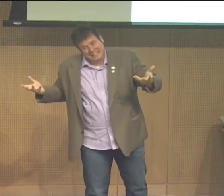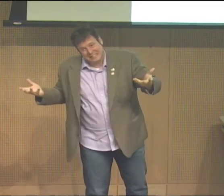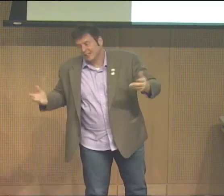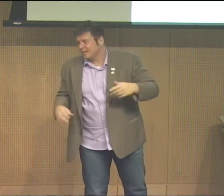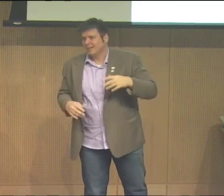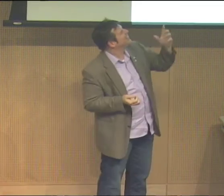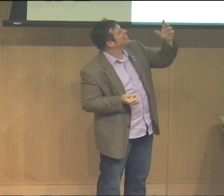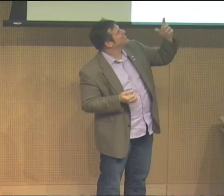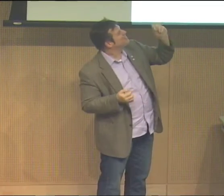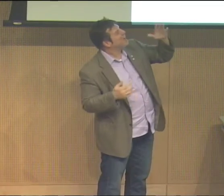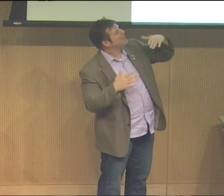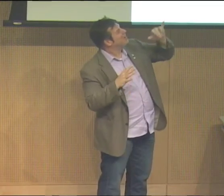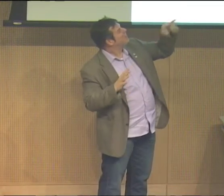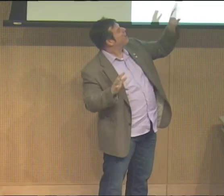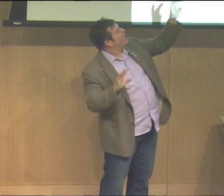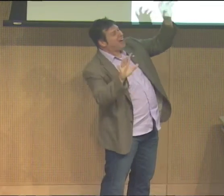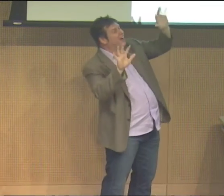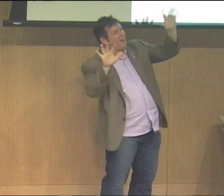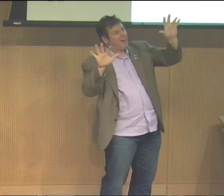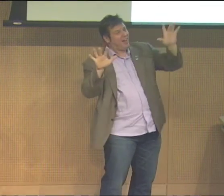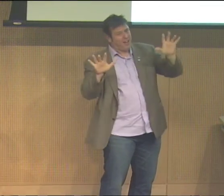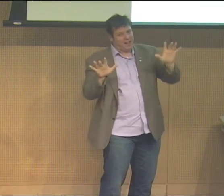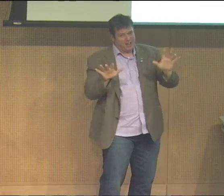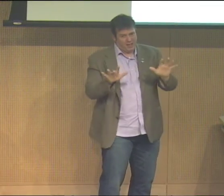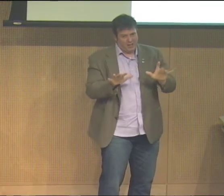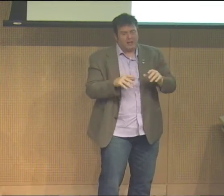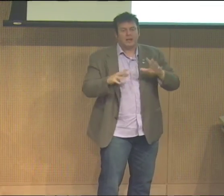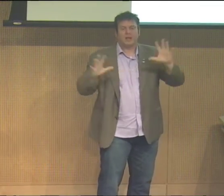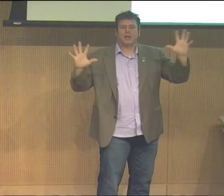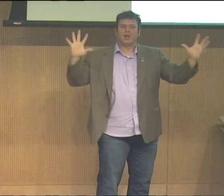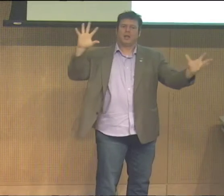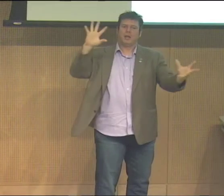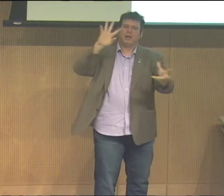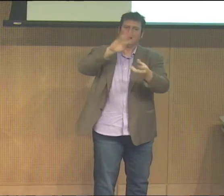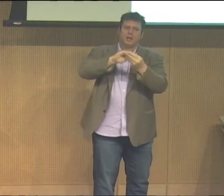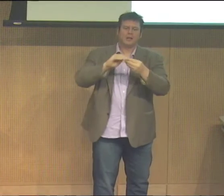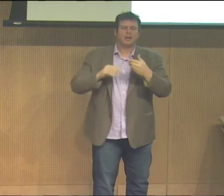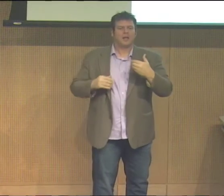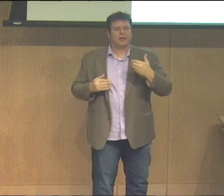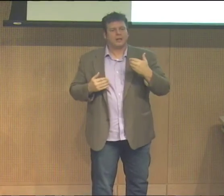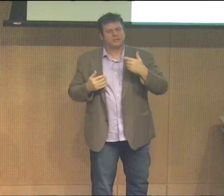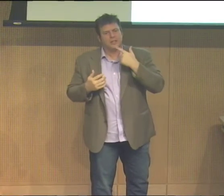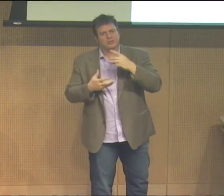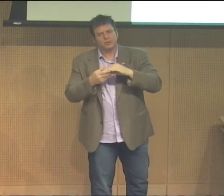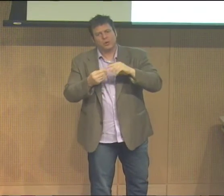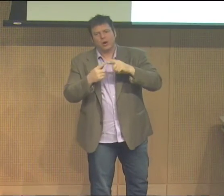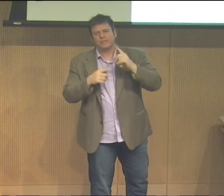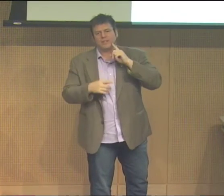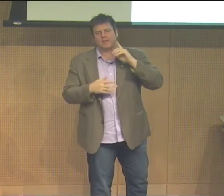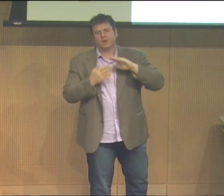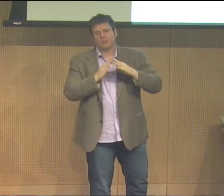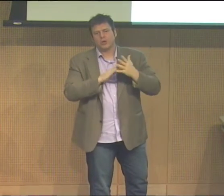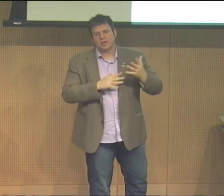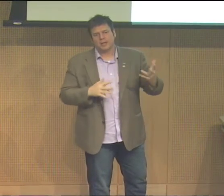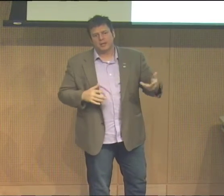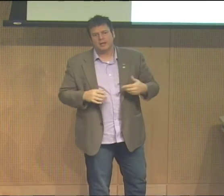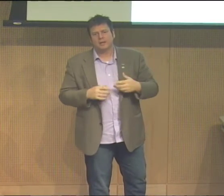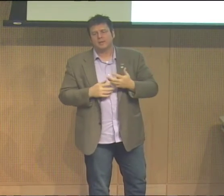than the RIT anyway so we put all this together all the different elements and it all comes together in this table and basically